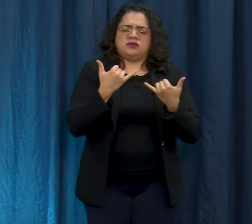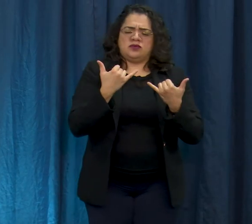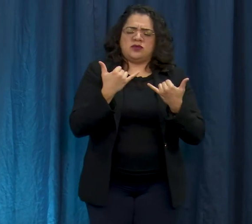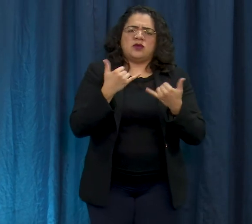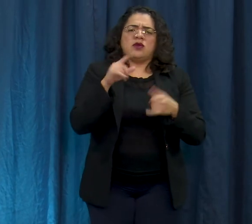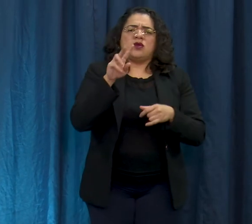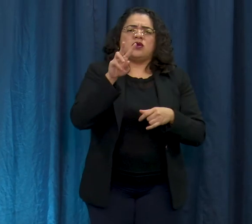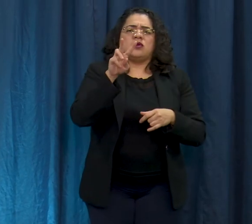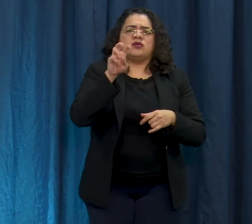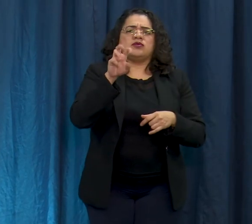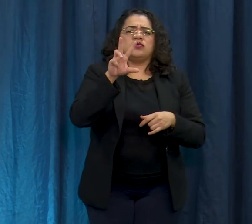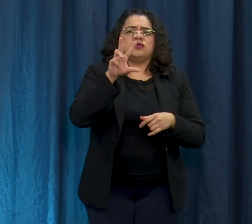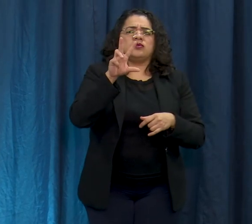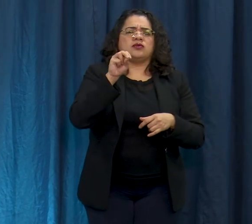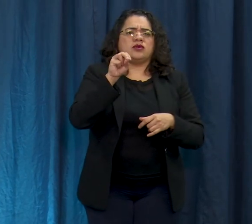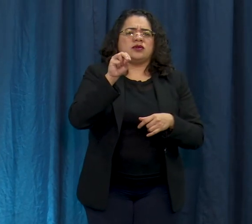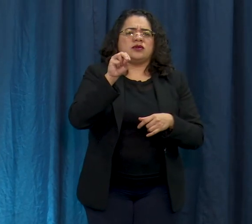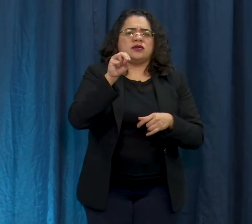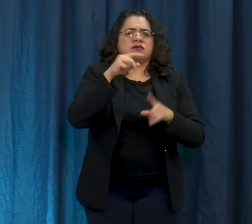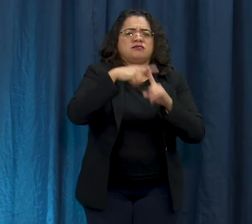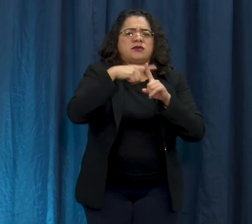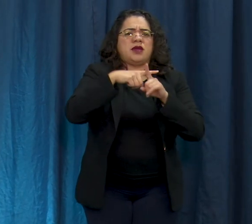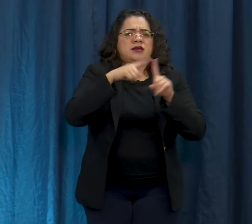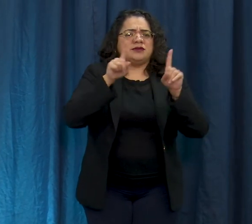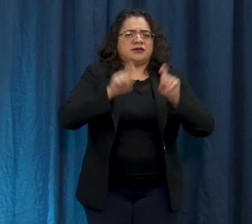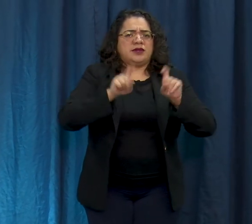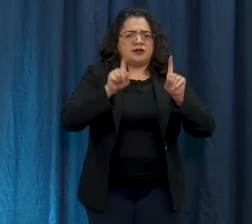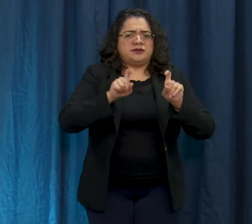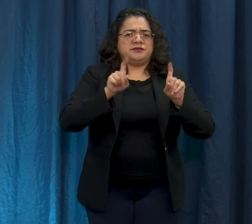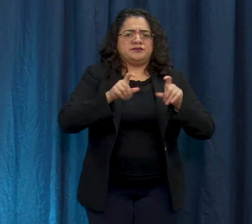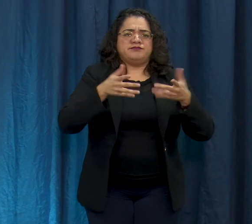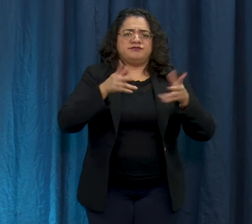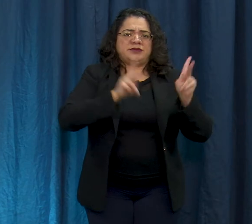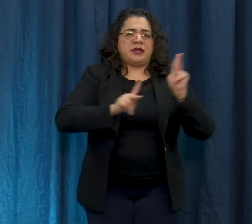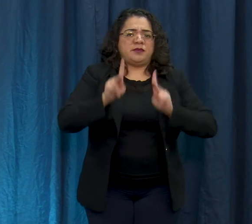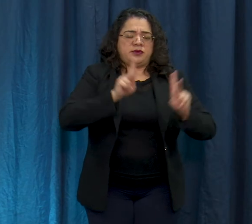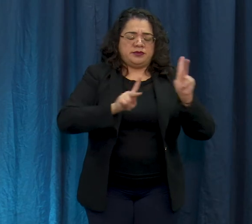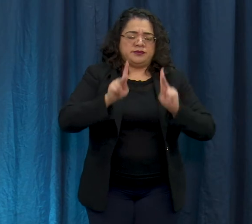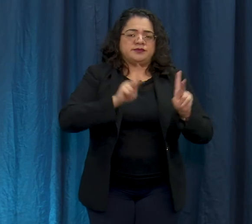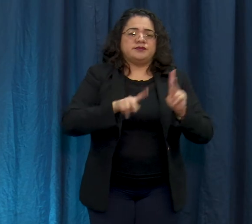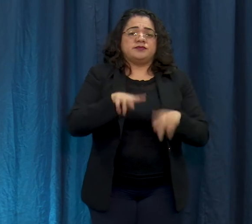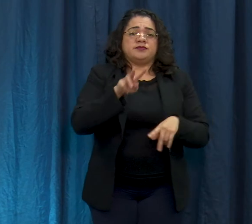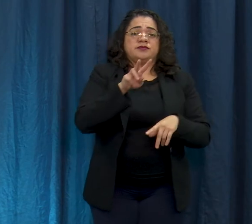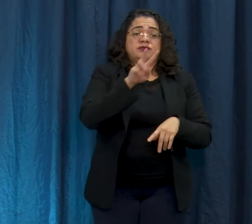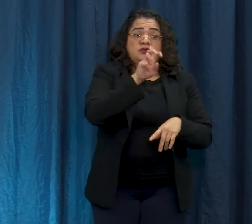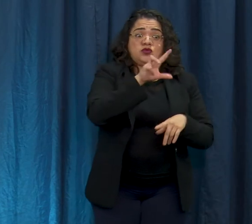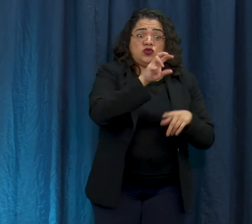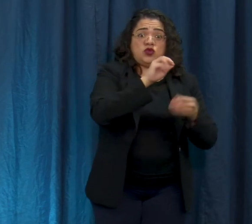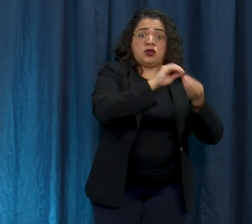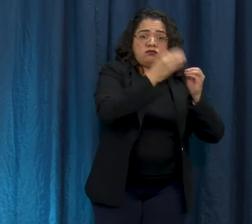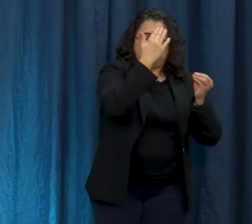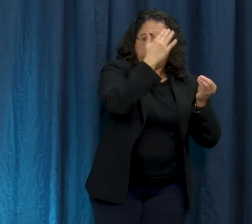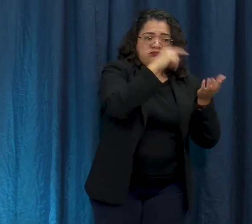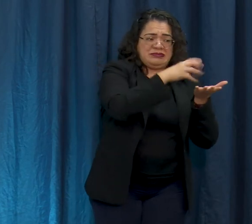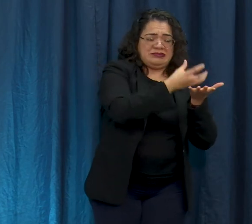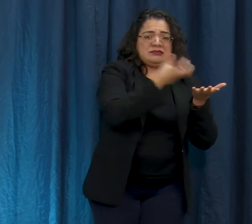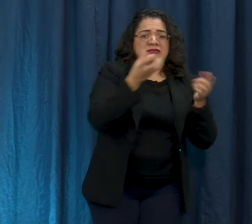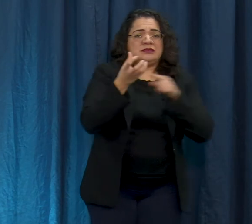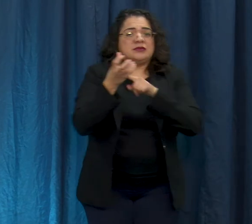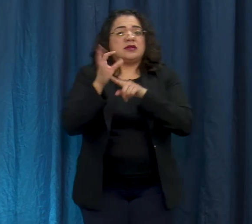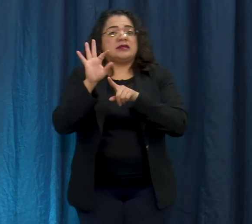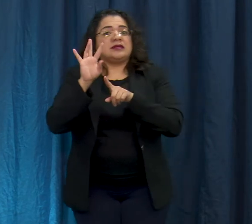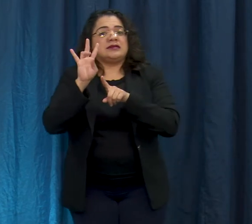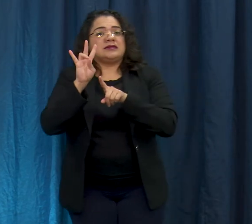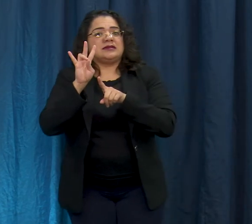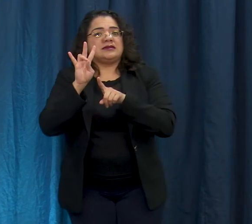treinta casos positivos de COVID-19. De estos doscientos treinta casos setenta y un personas